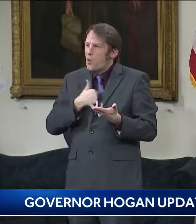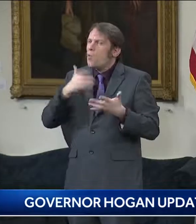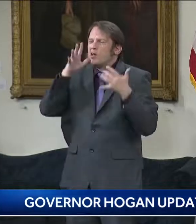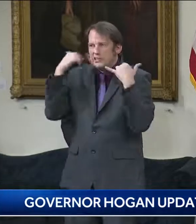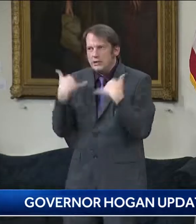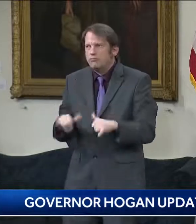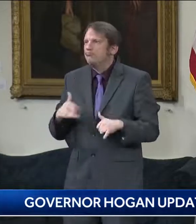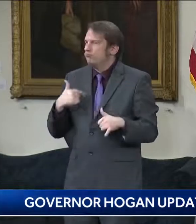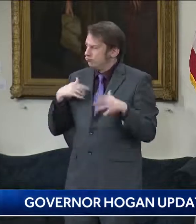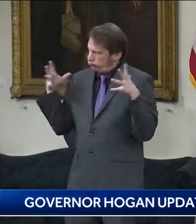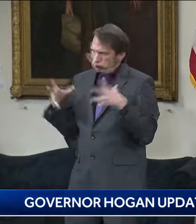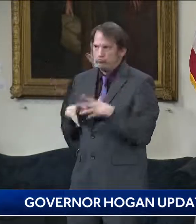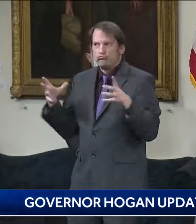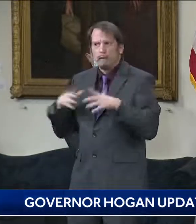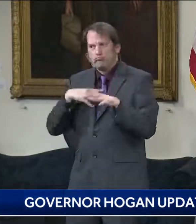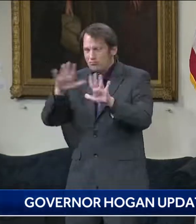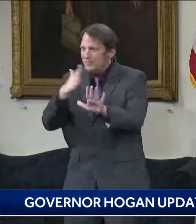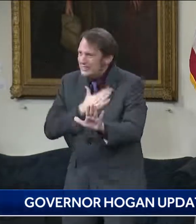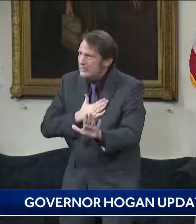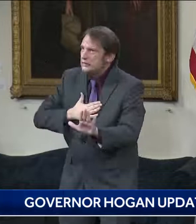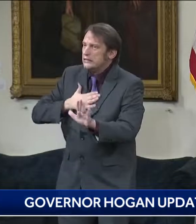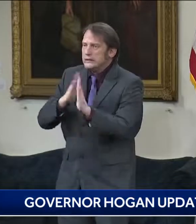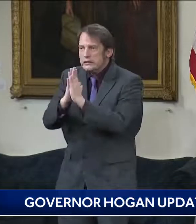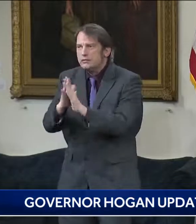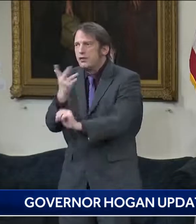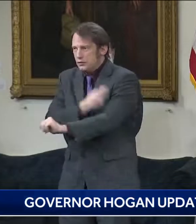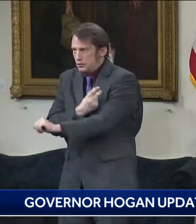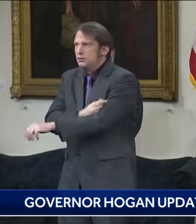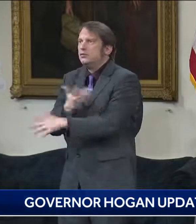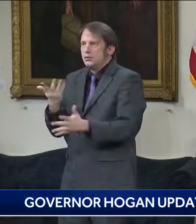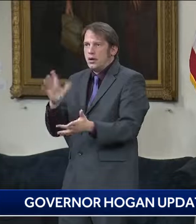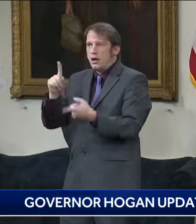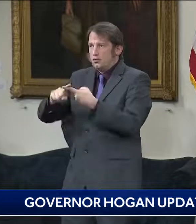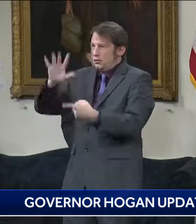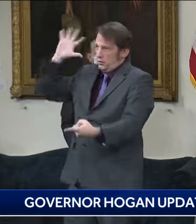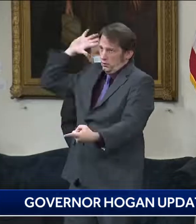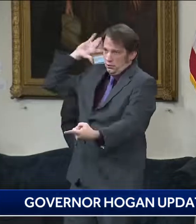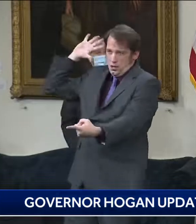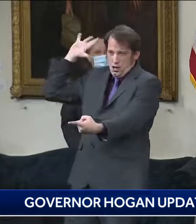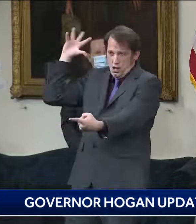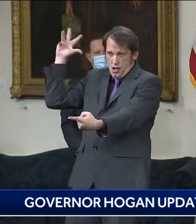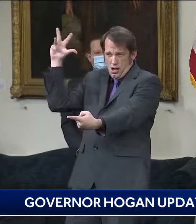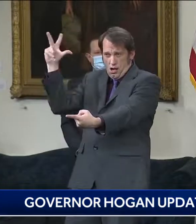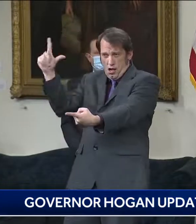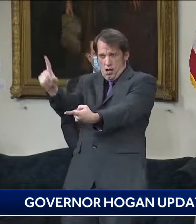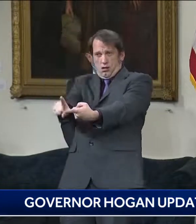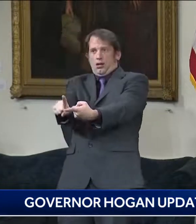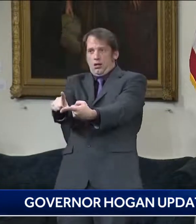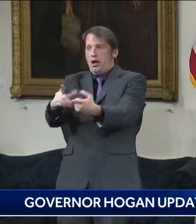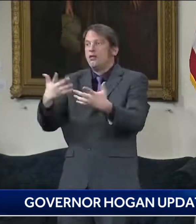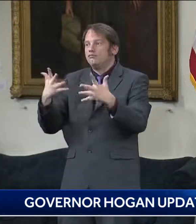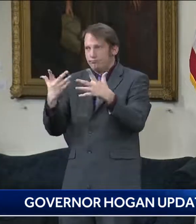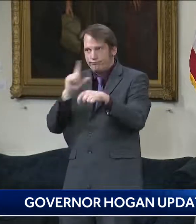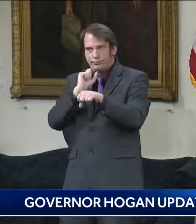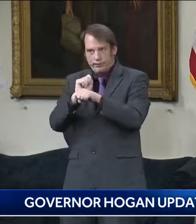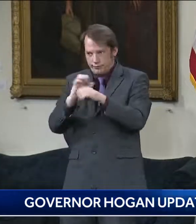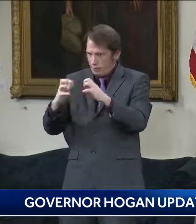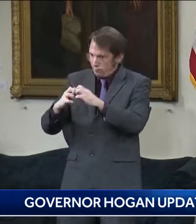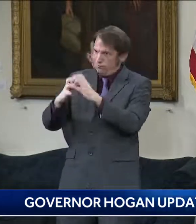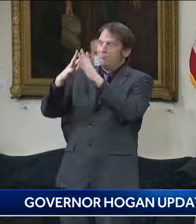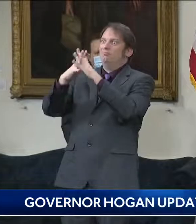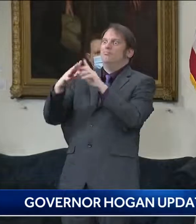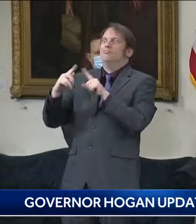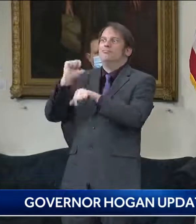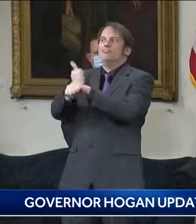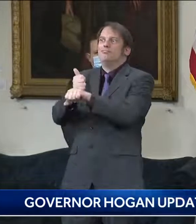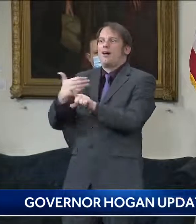we really get it under control is to reach some type of herd immunity. We don't have an exact number of different, different doctors and epidemiologists and